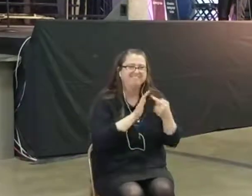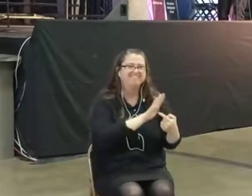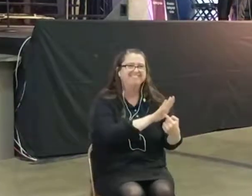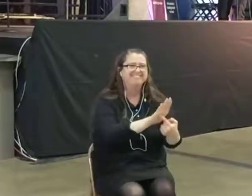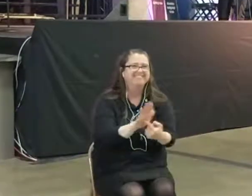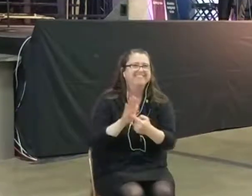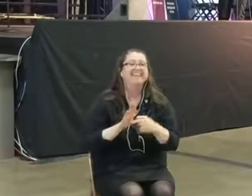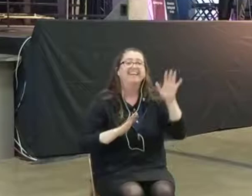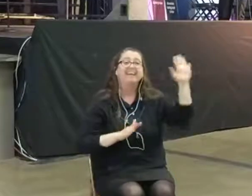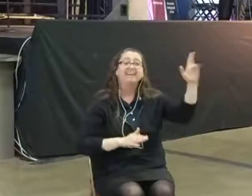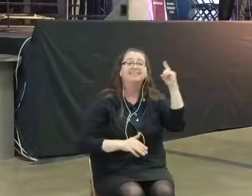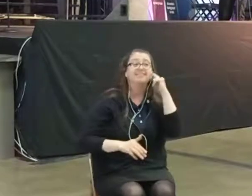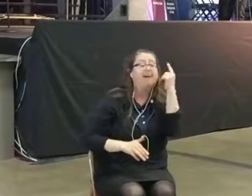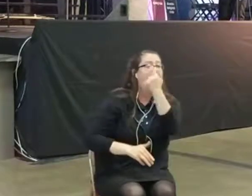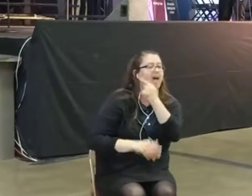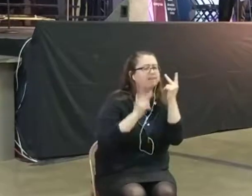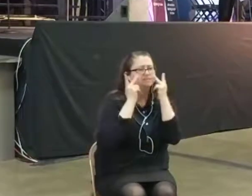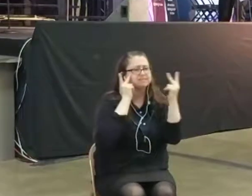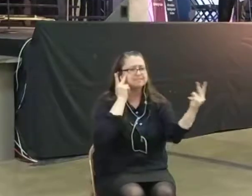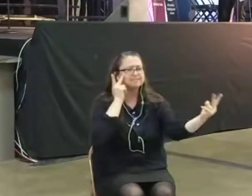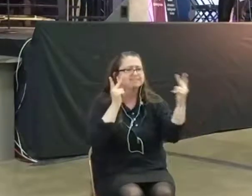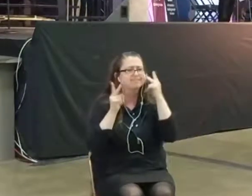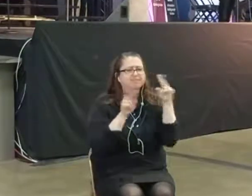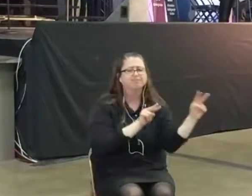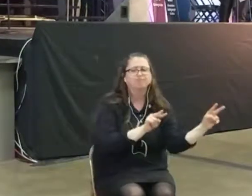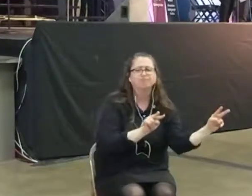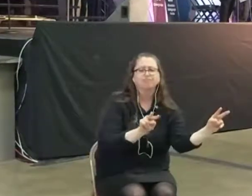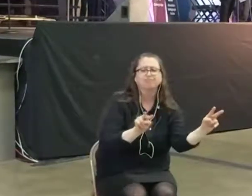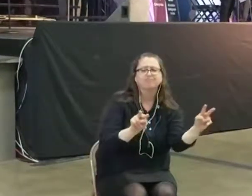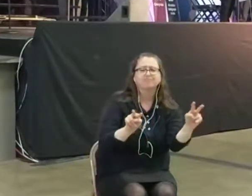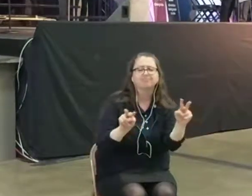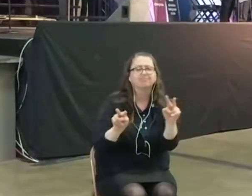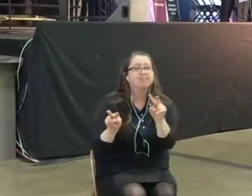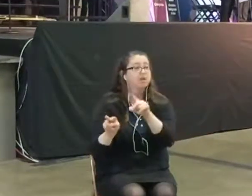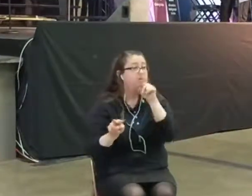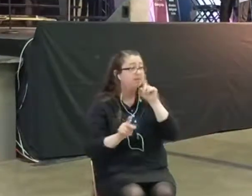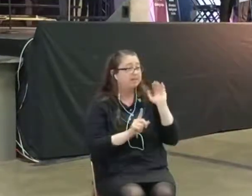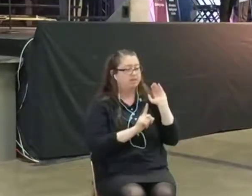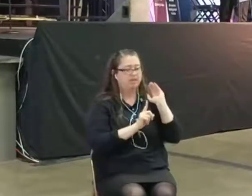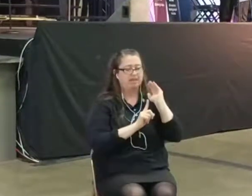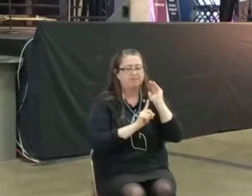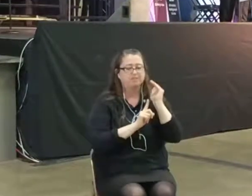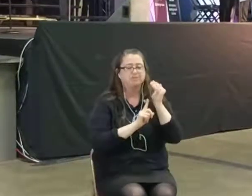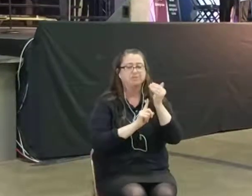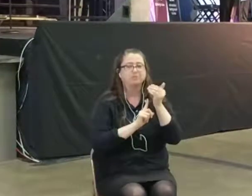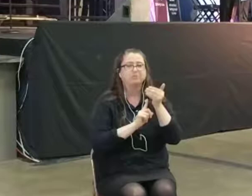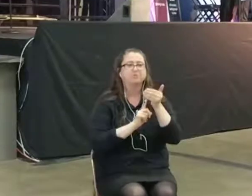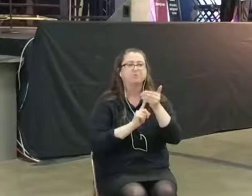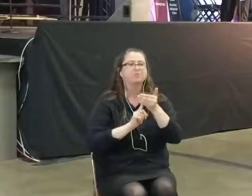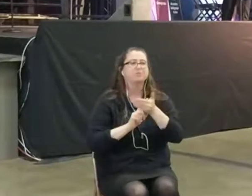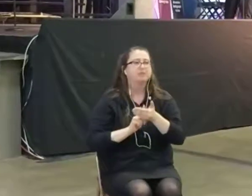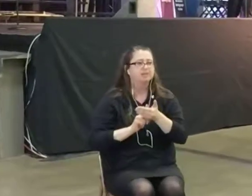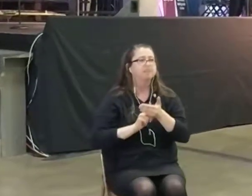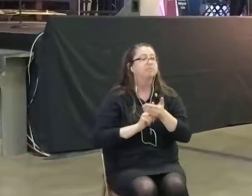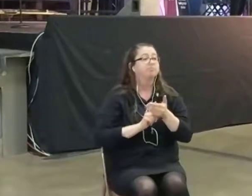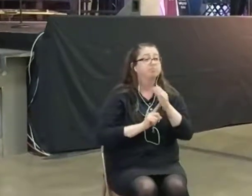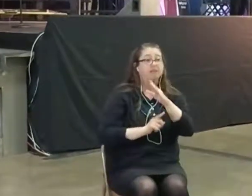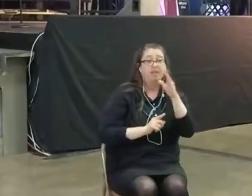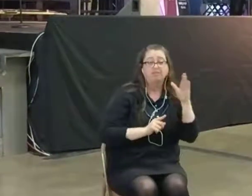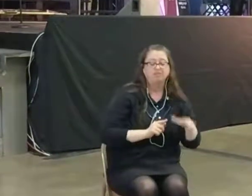See with His eyes. Find it around you. They never